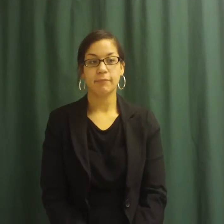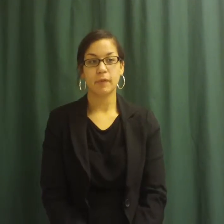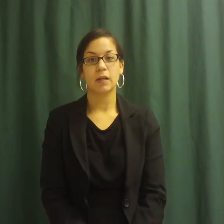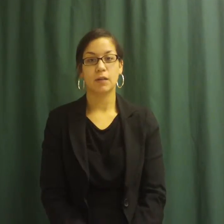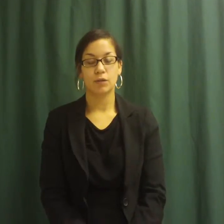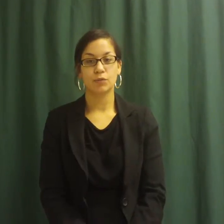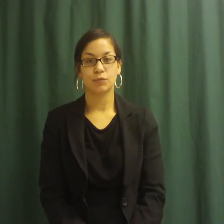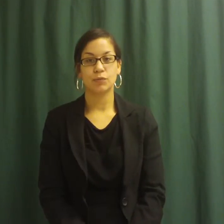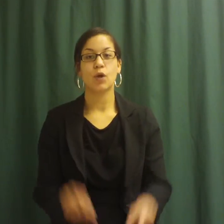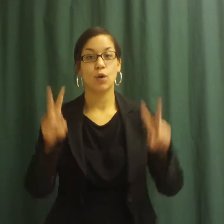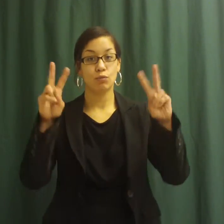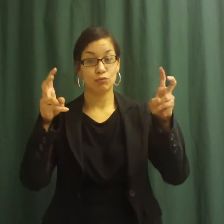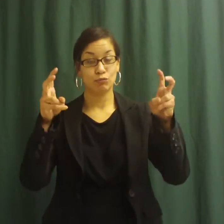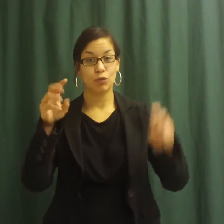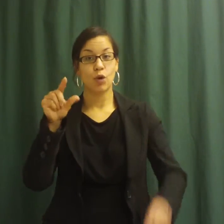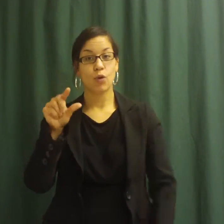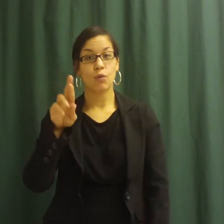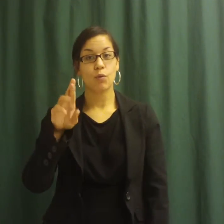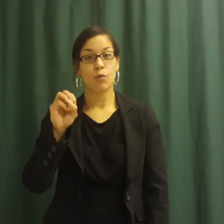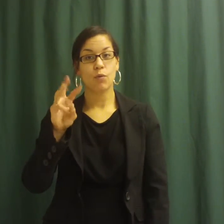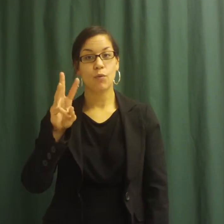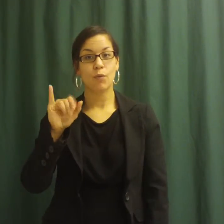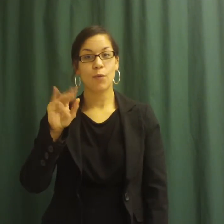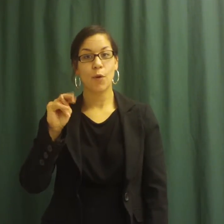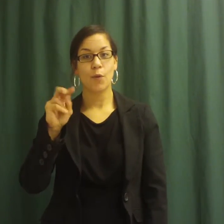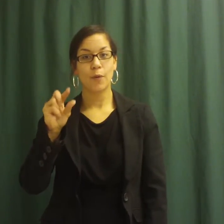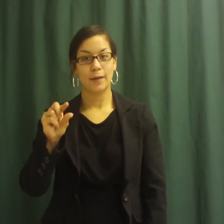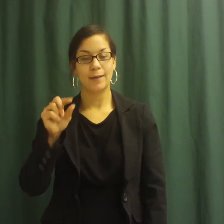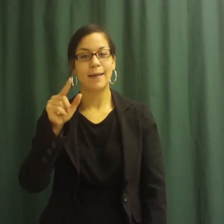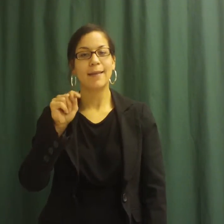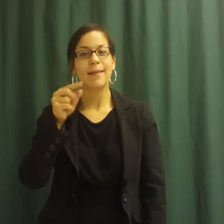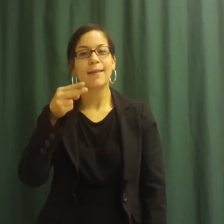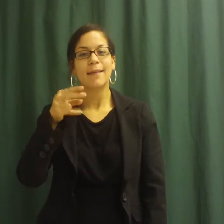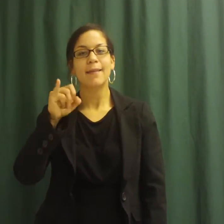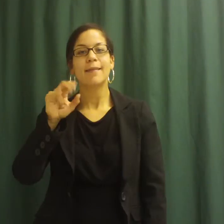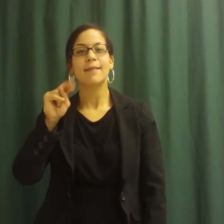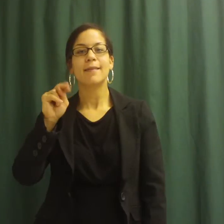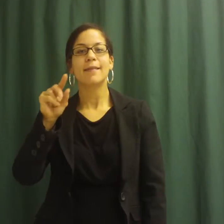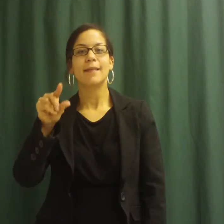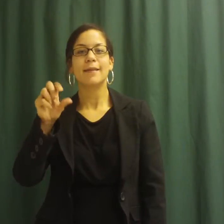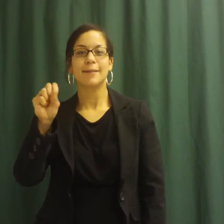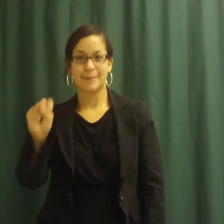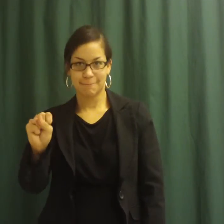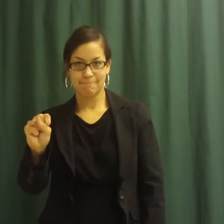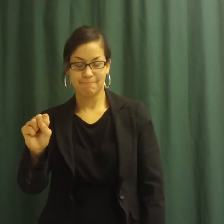Growing things. It is quite easy to grow things,